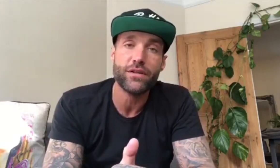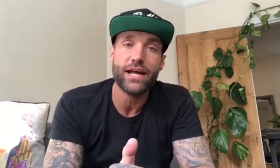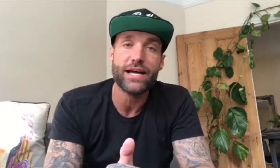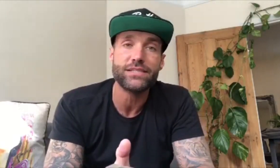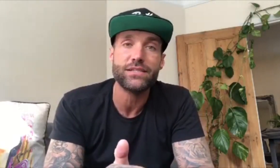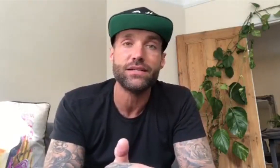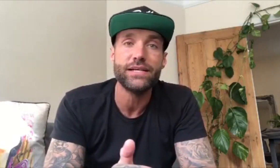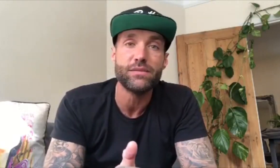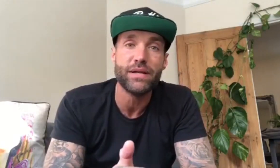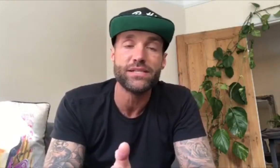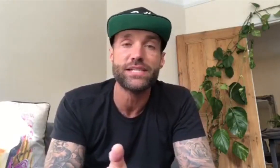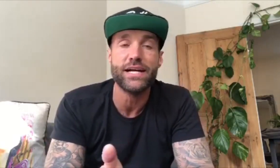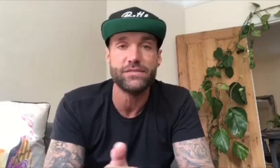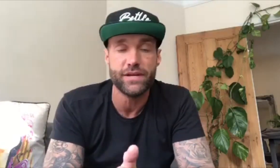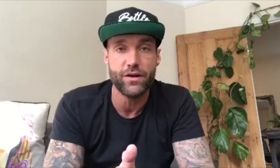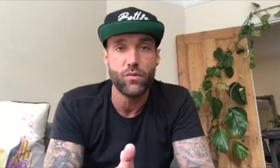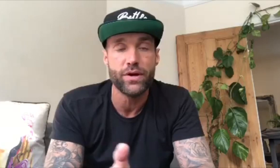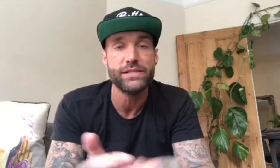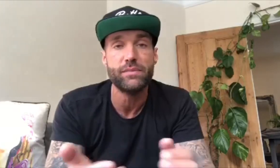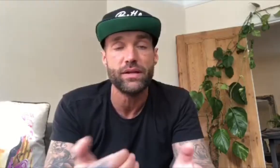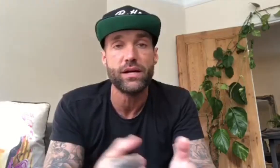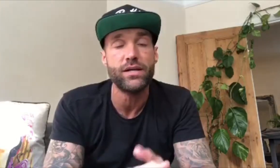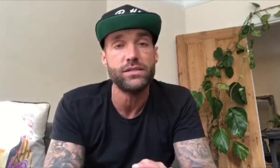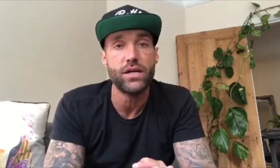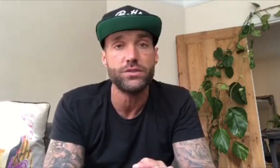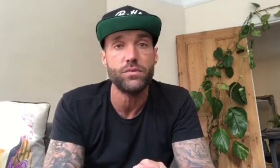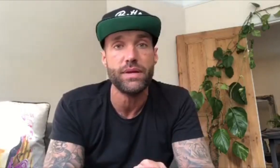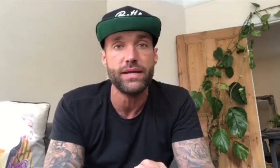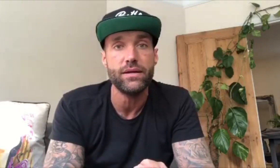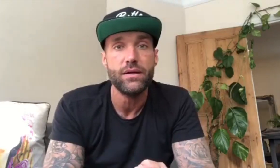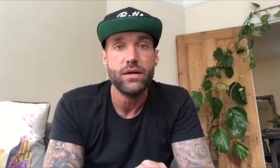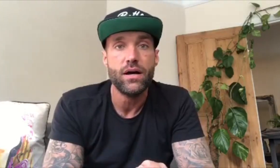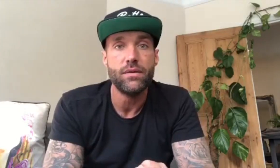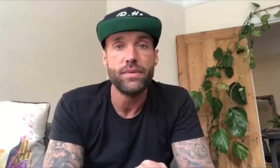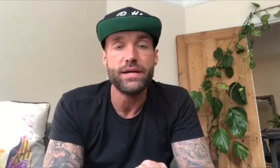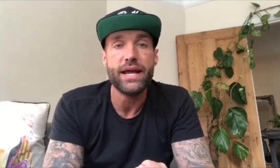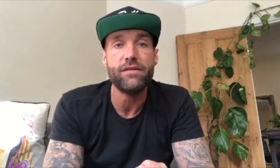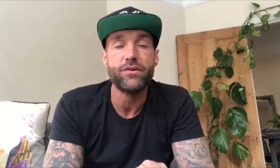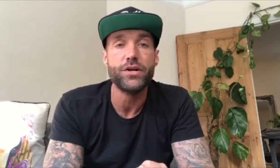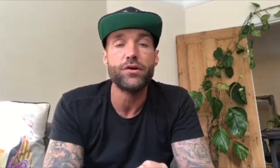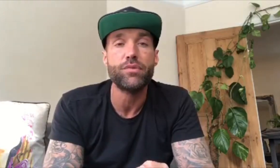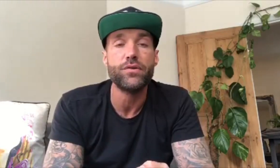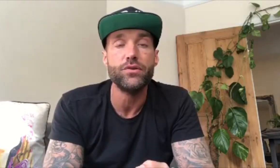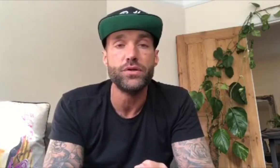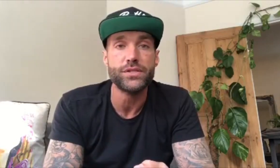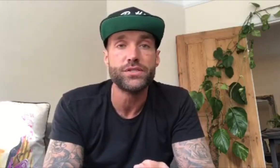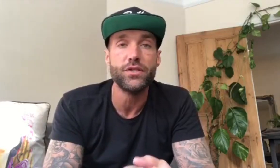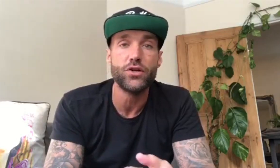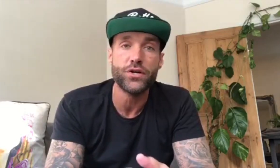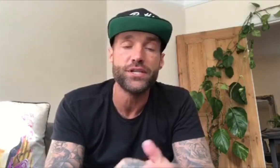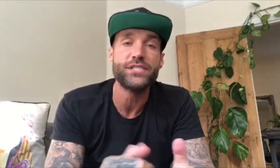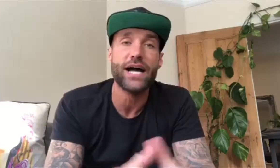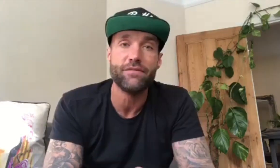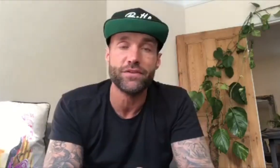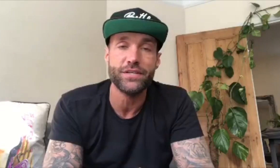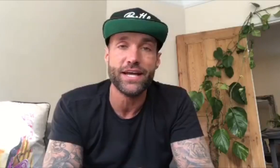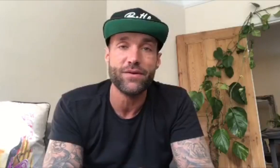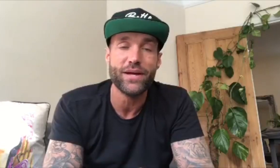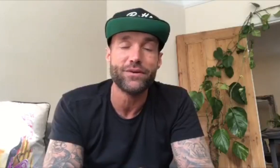last Isabella signs video, where Isabella got in touch with me in aid of her younger brother Lucas to learn a sign for the day, we had a